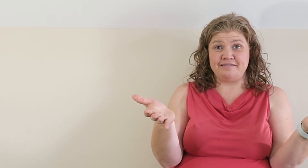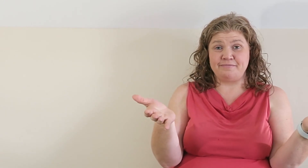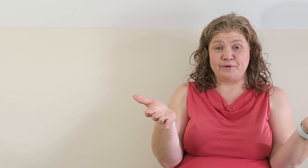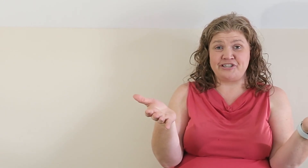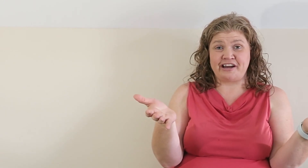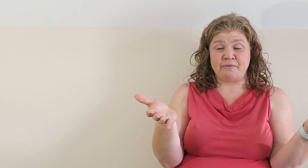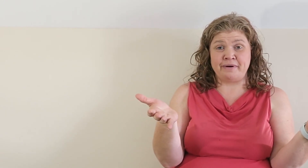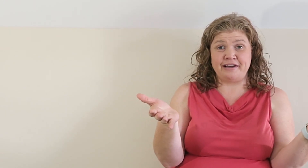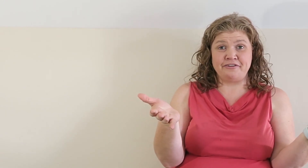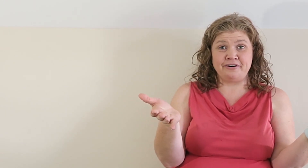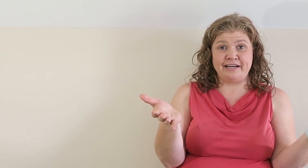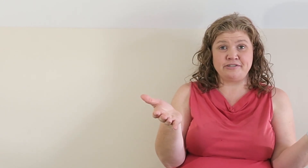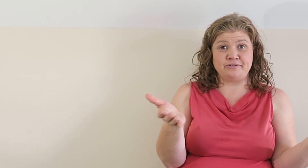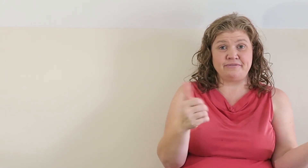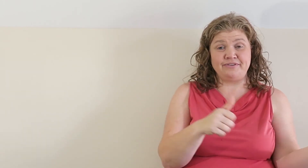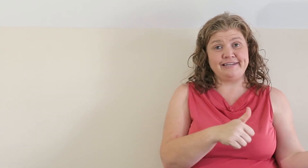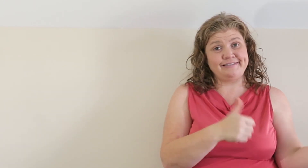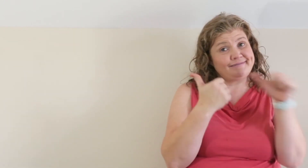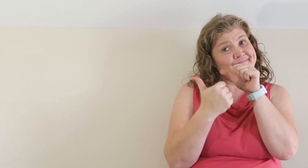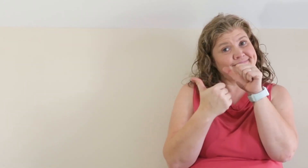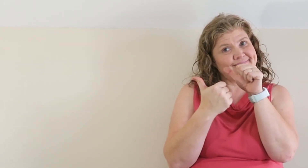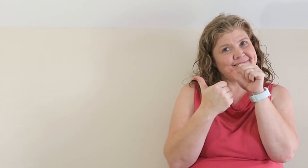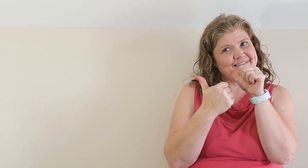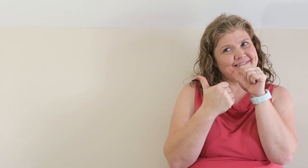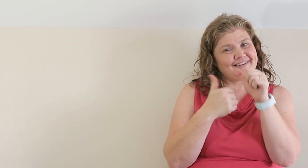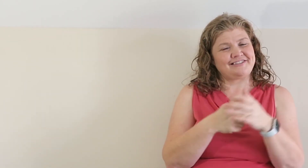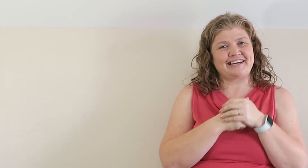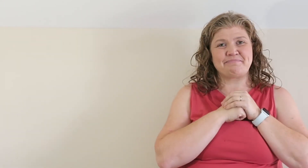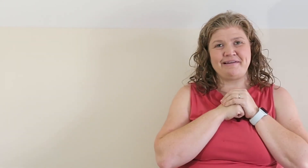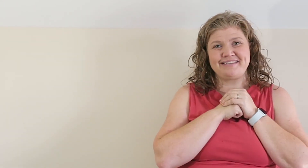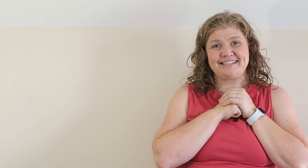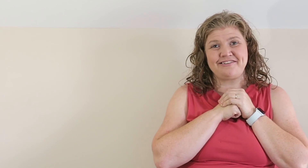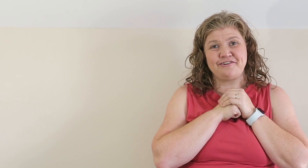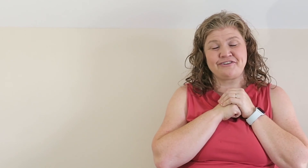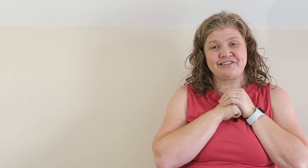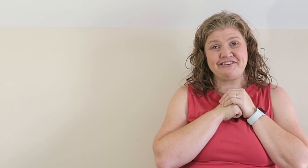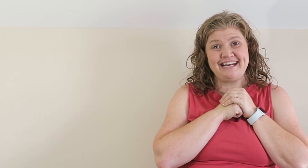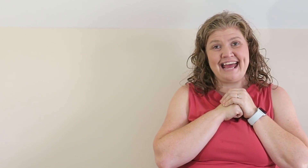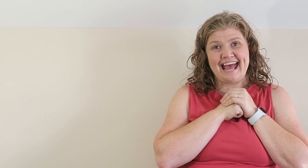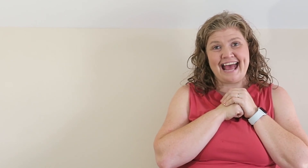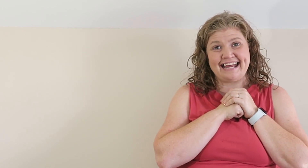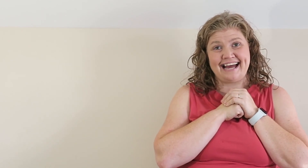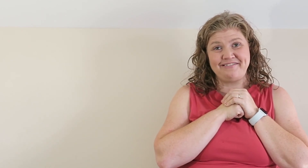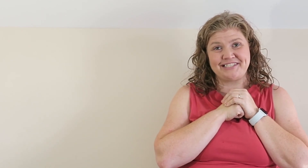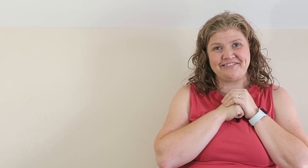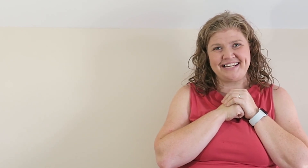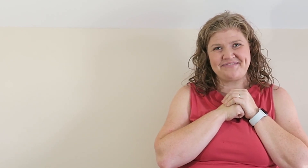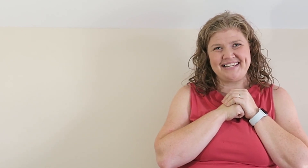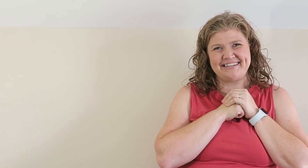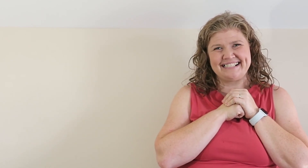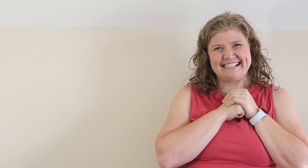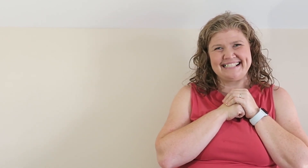If you want to check out my other high school videos, go check out the posts over on screen, and I will see you next video. Yeah. Thank